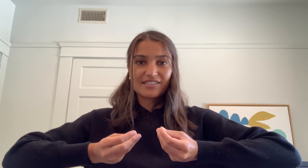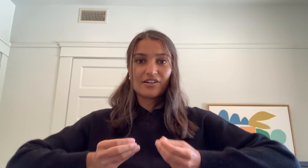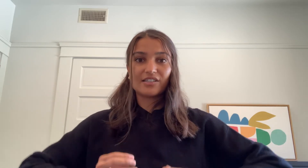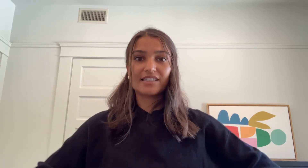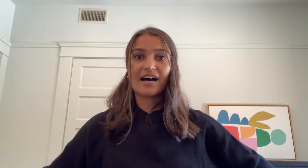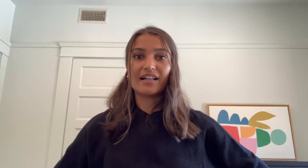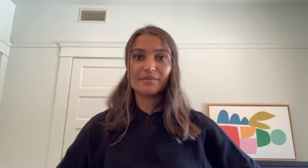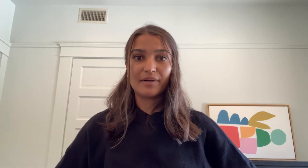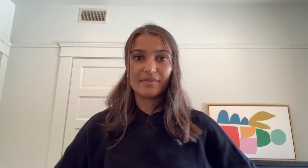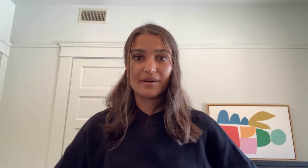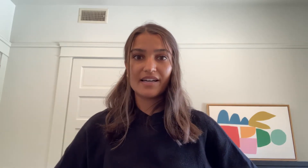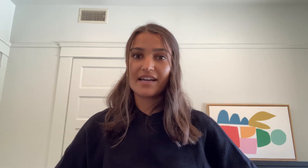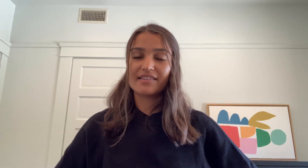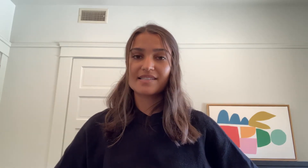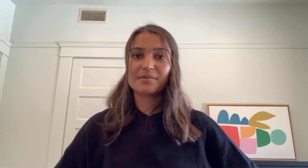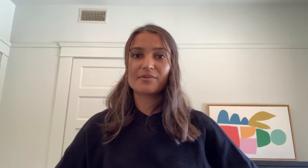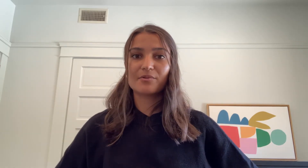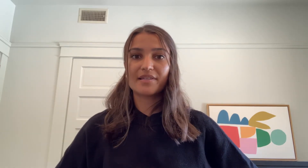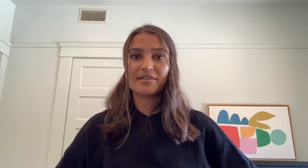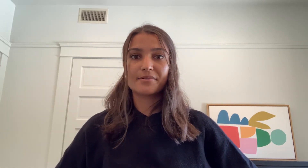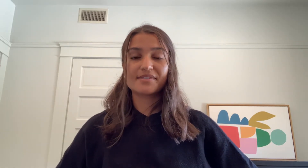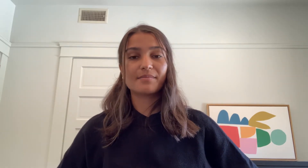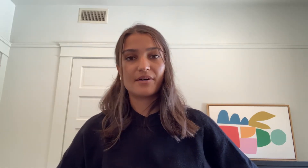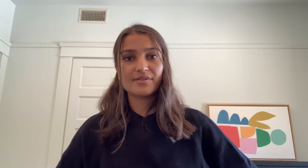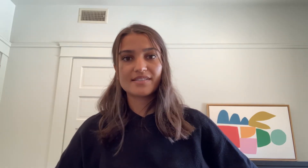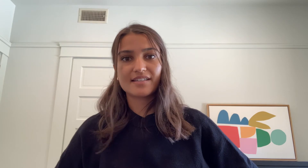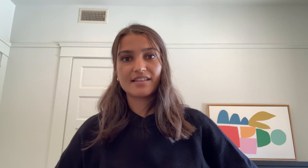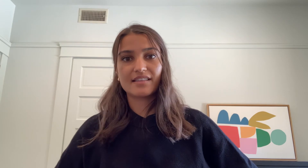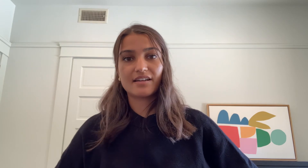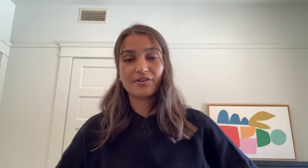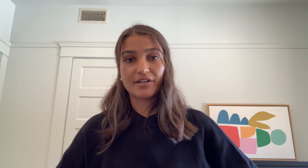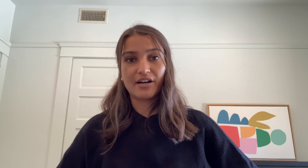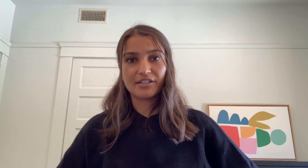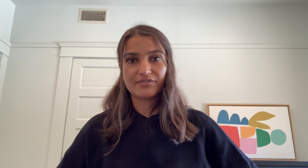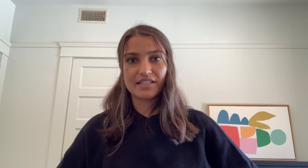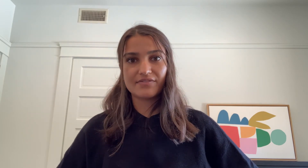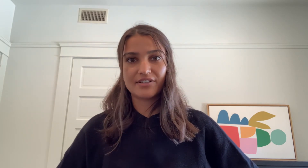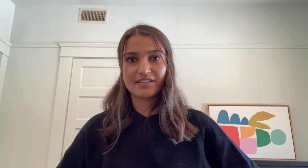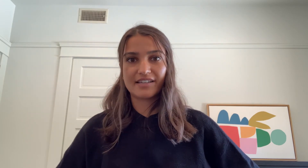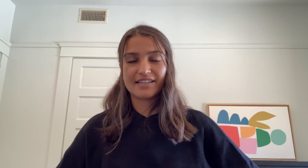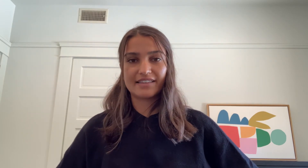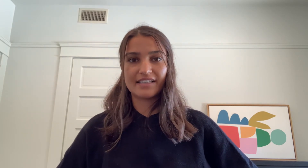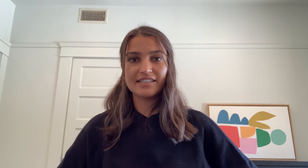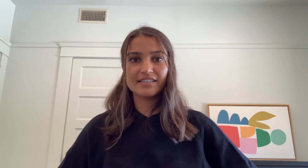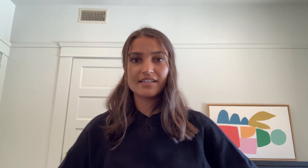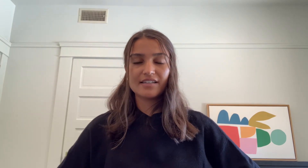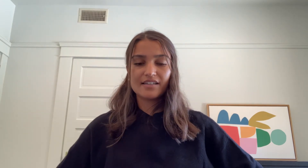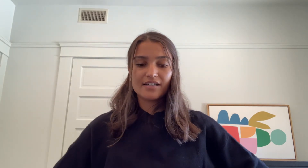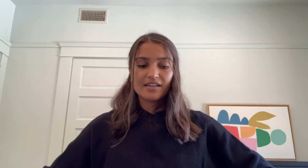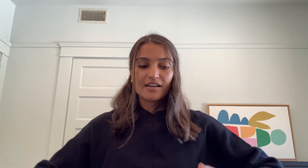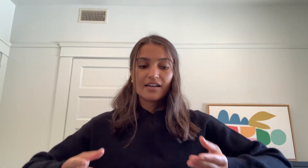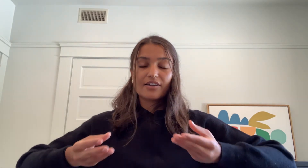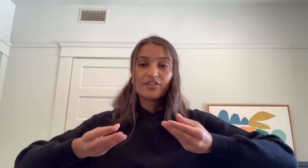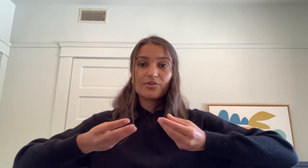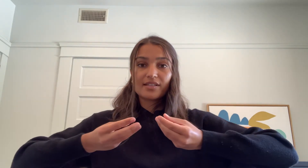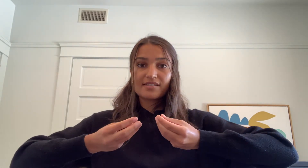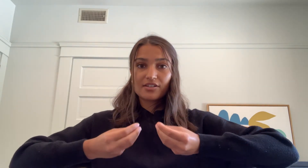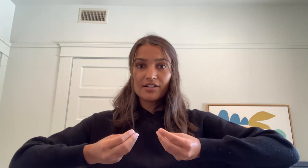called Alapadma and this one will be used the most in the choreography for Tarikita. You can start at